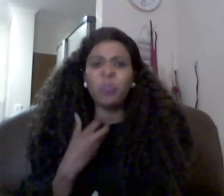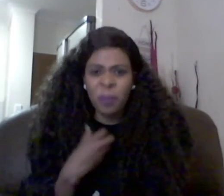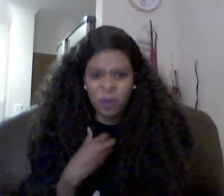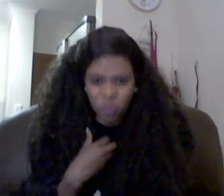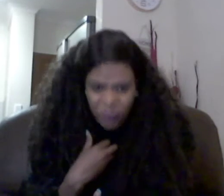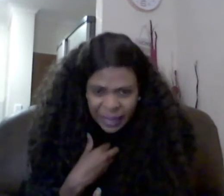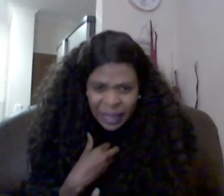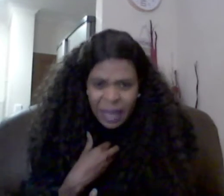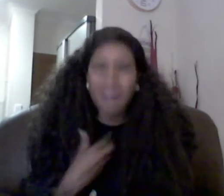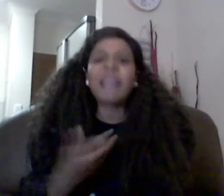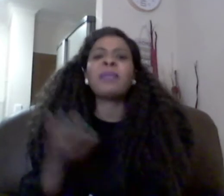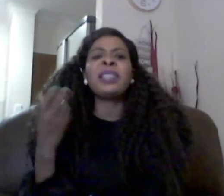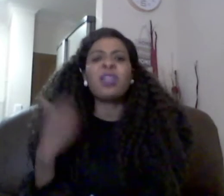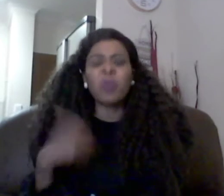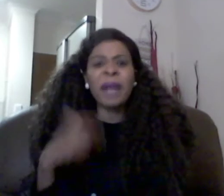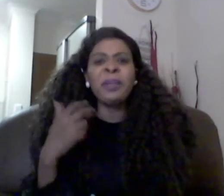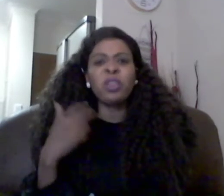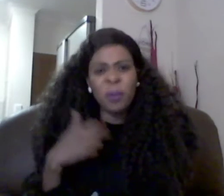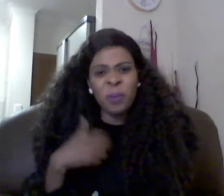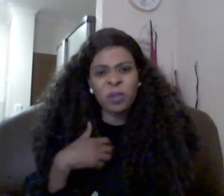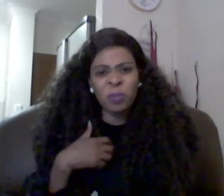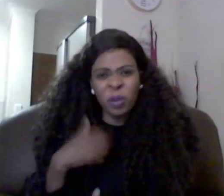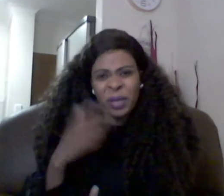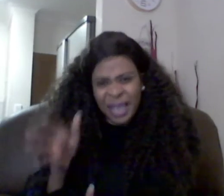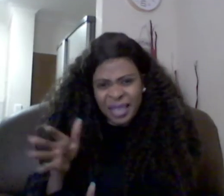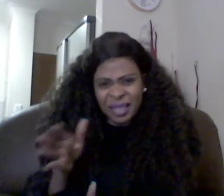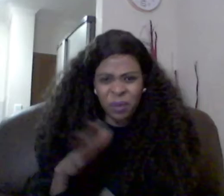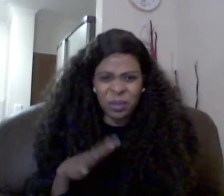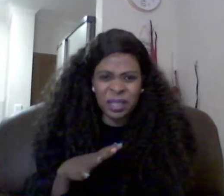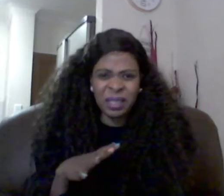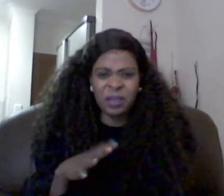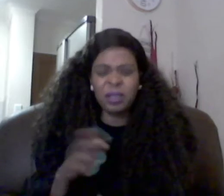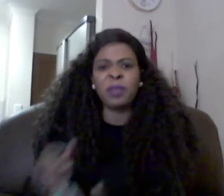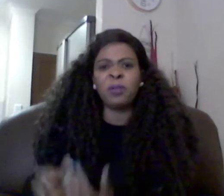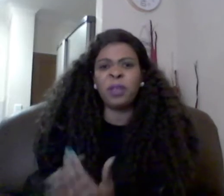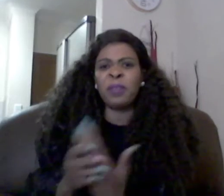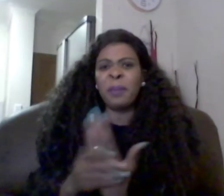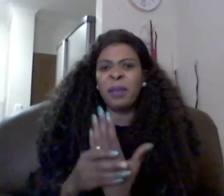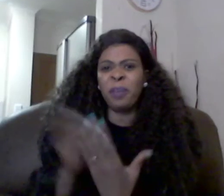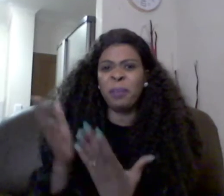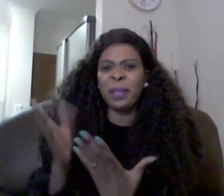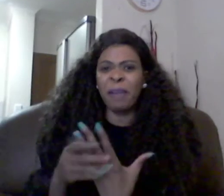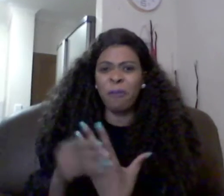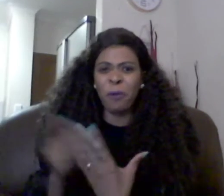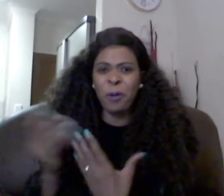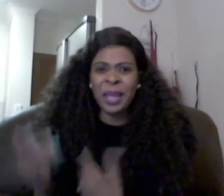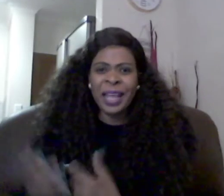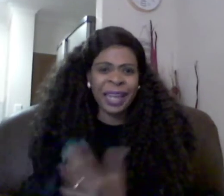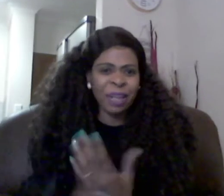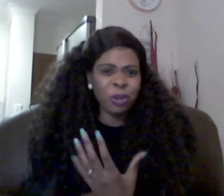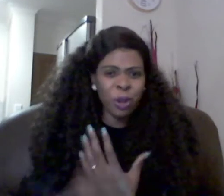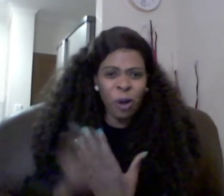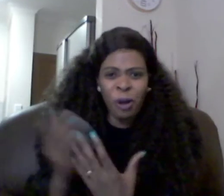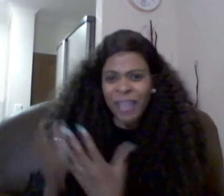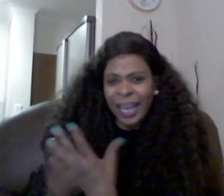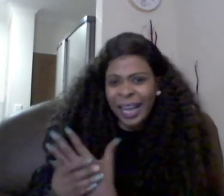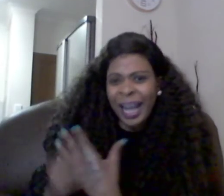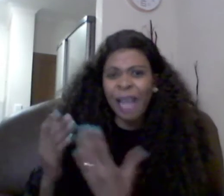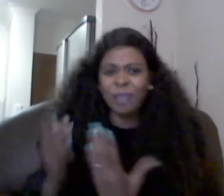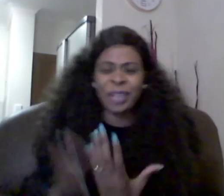propose me but as much as they were coming to propose me there were signs that i'll see sometimes find somebody flipping their phone trying to show off their car trying